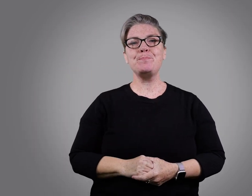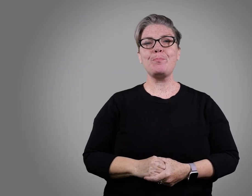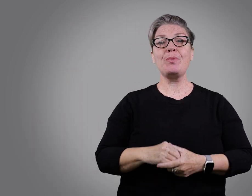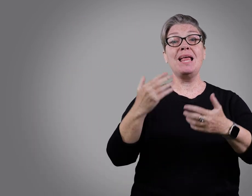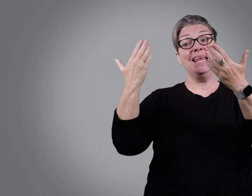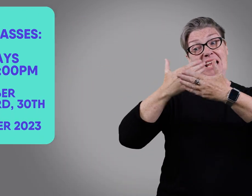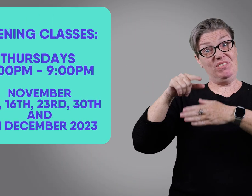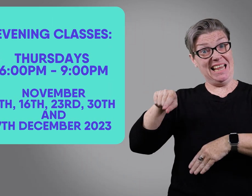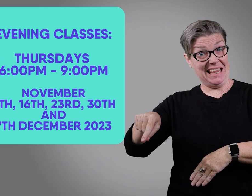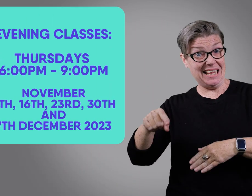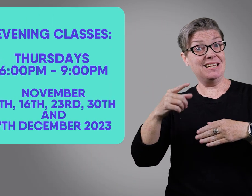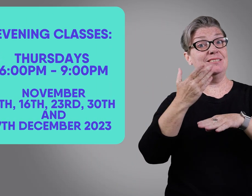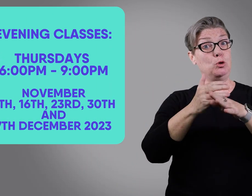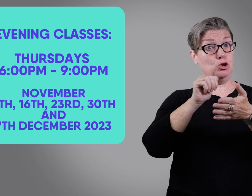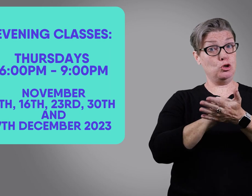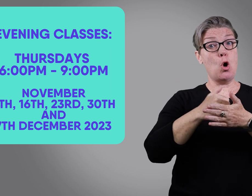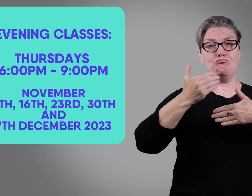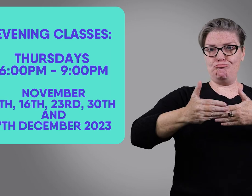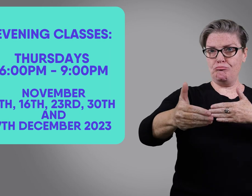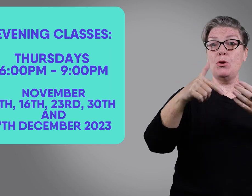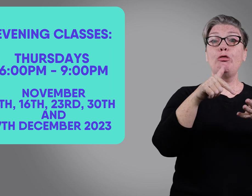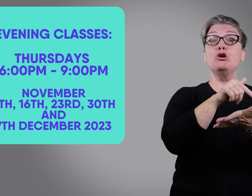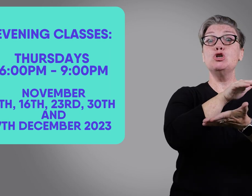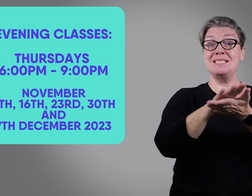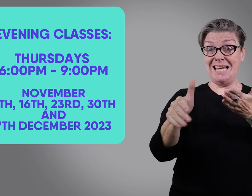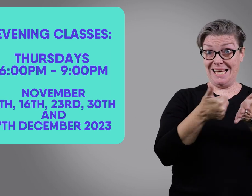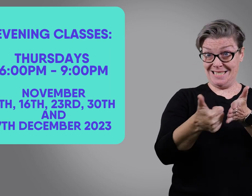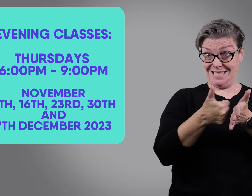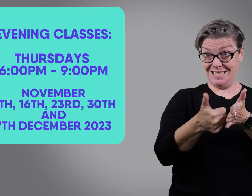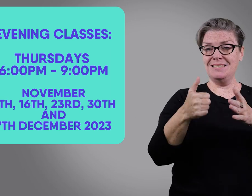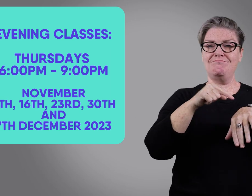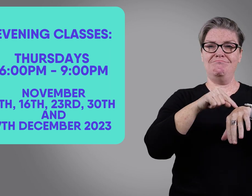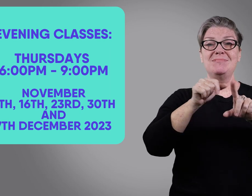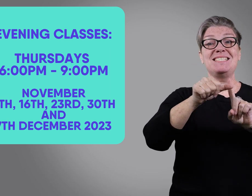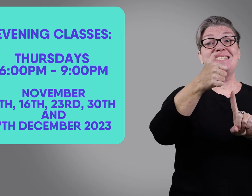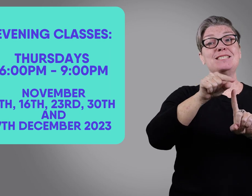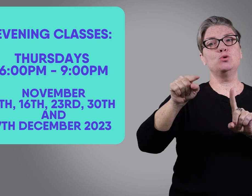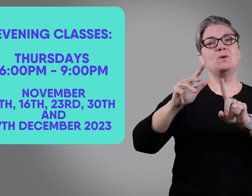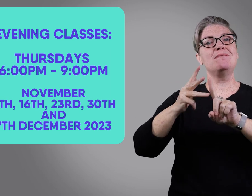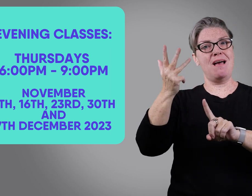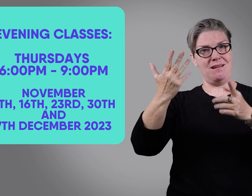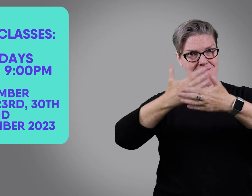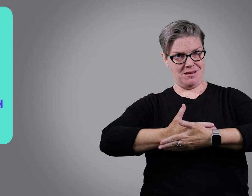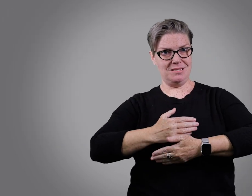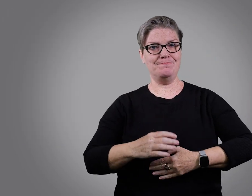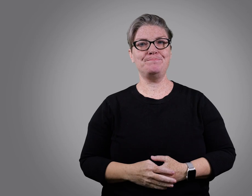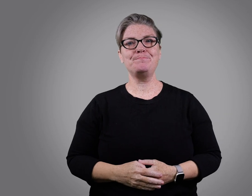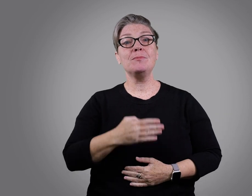The evening classes run on a Thursday and they start at 6 and finish at 9pm. At the time of